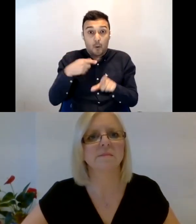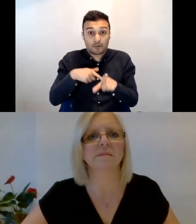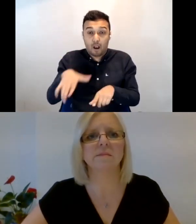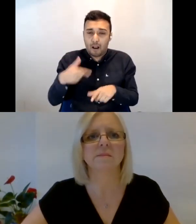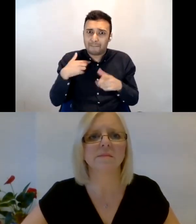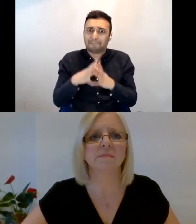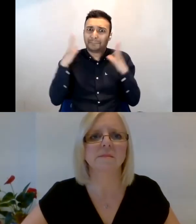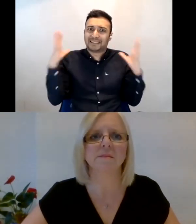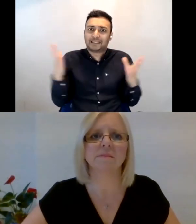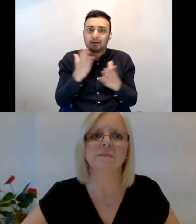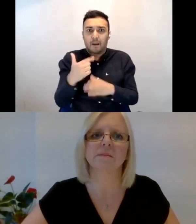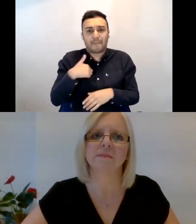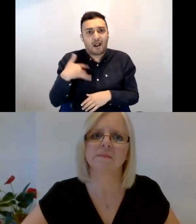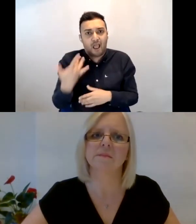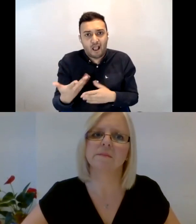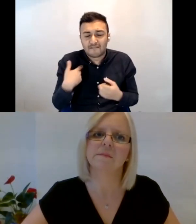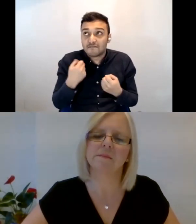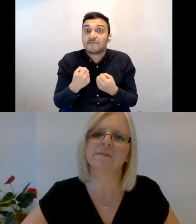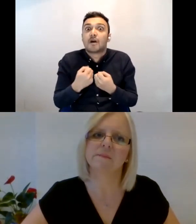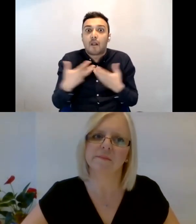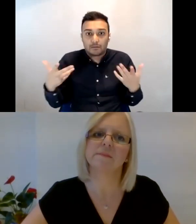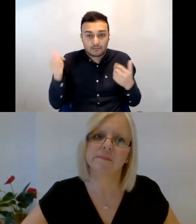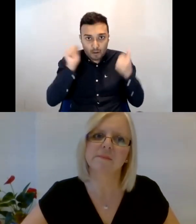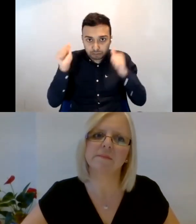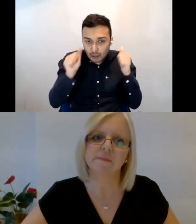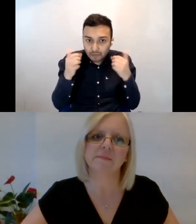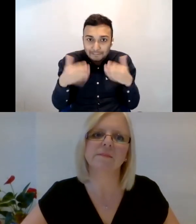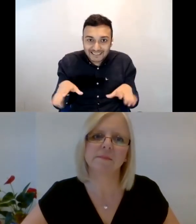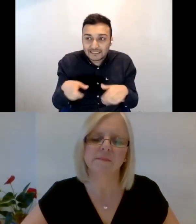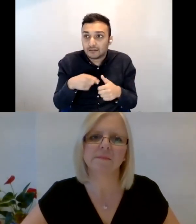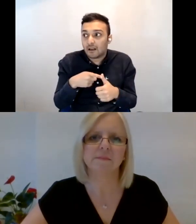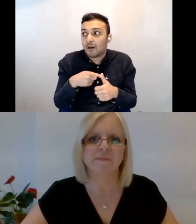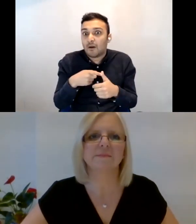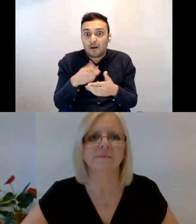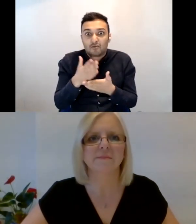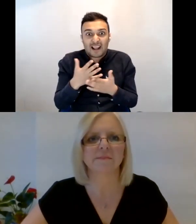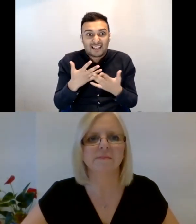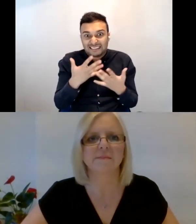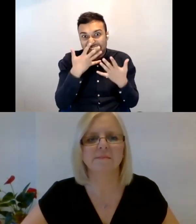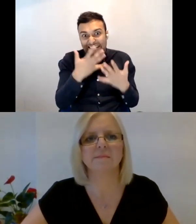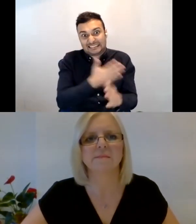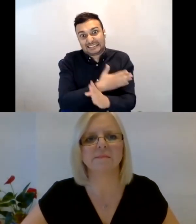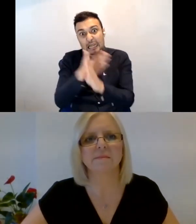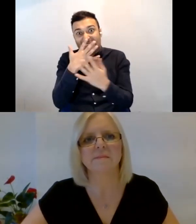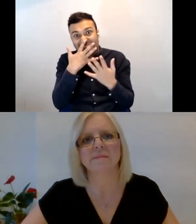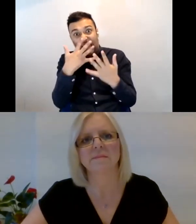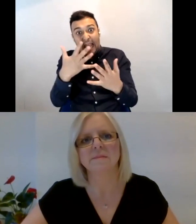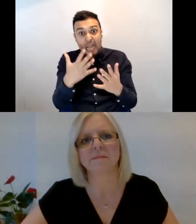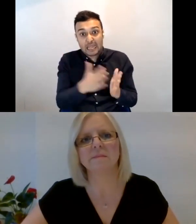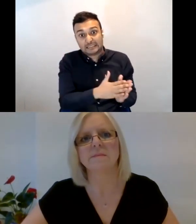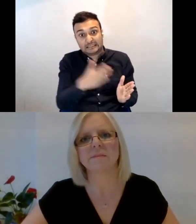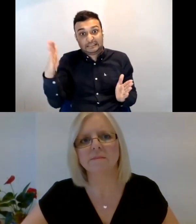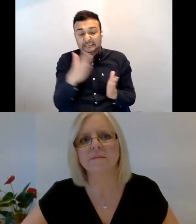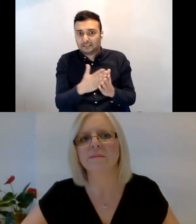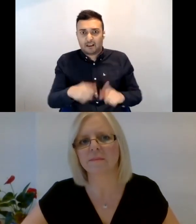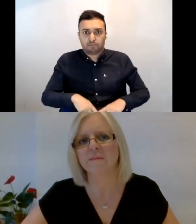had a lot and a lot of operations. Um, and for the first 10 years of my life, it was just so different to it is now. Um, and so